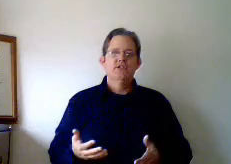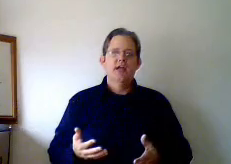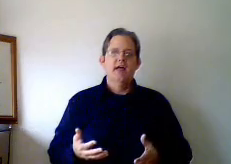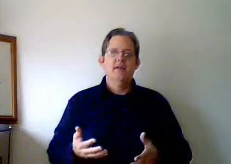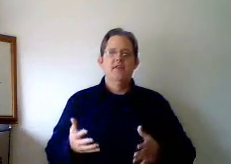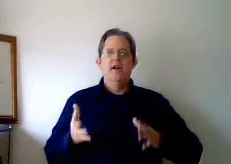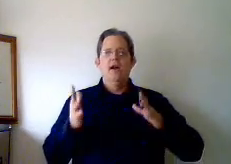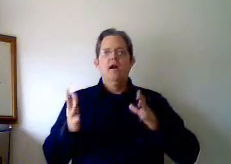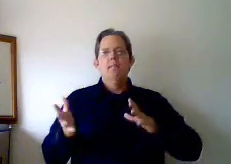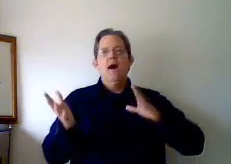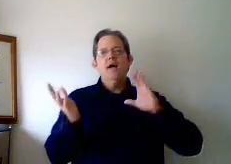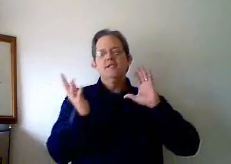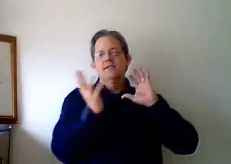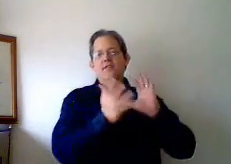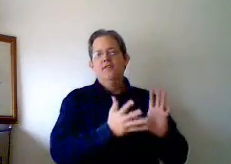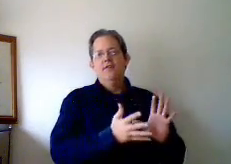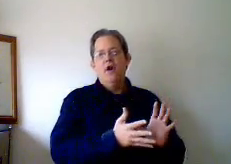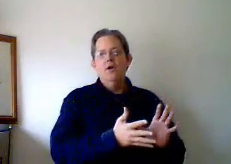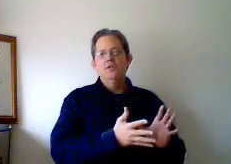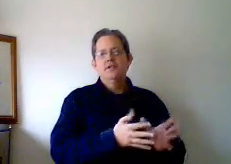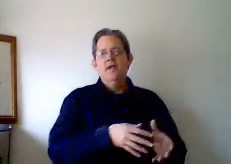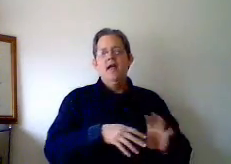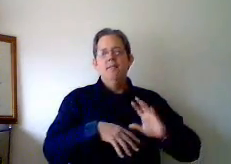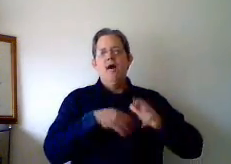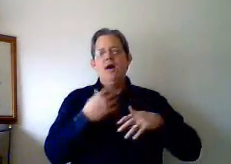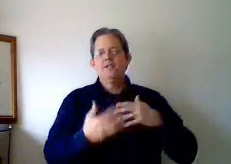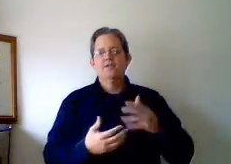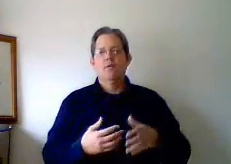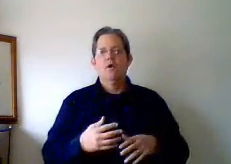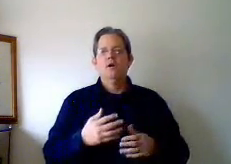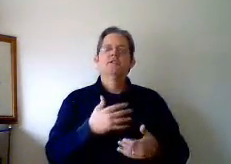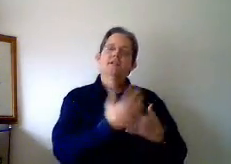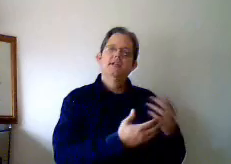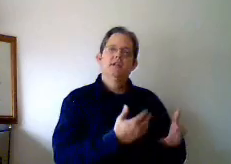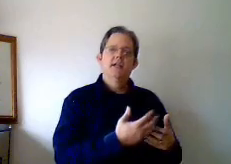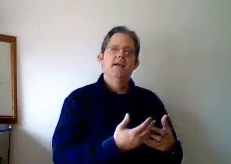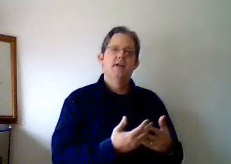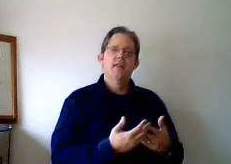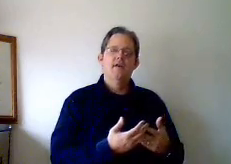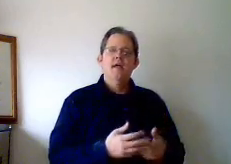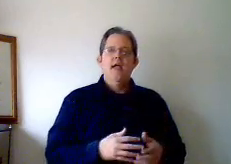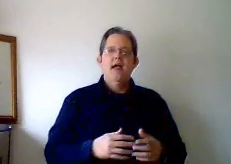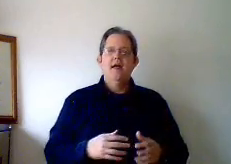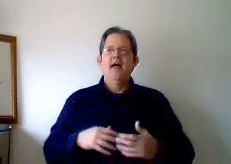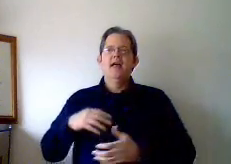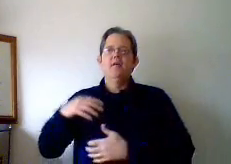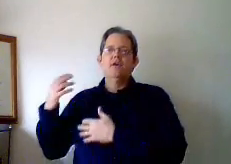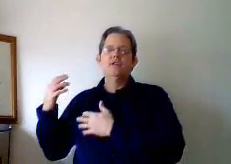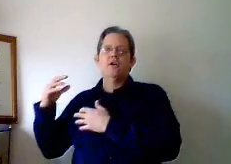that their positive thoughts and positive words tend to link together. And then when you start